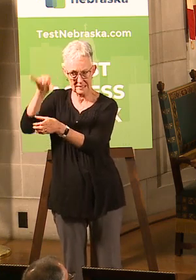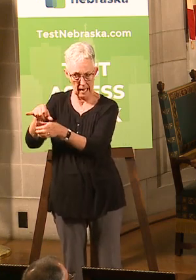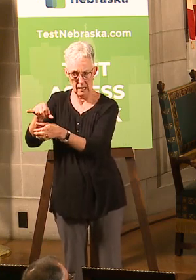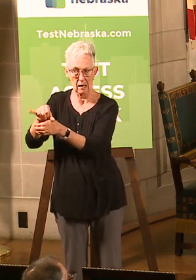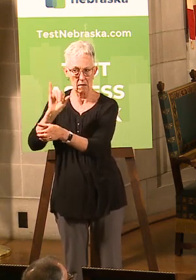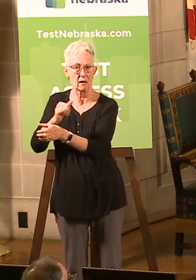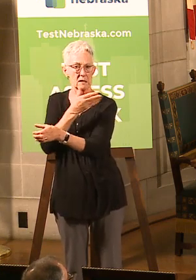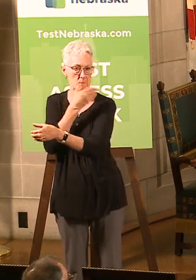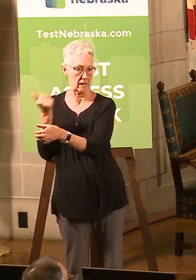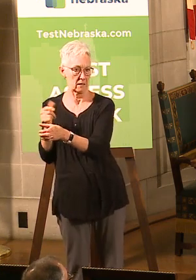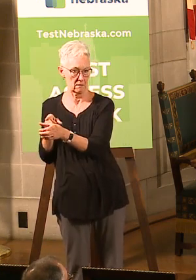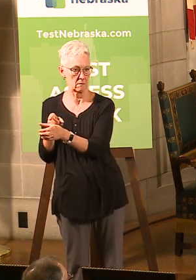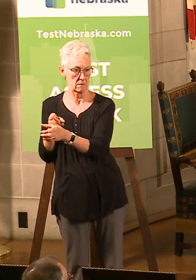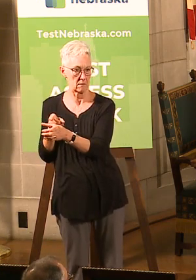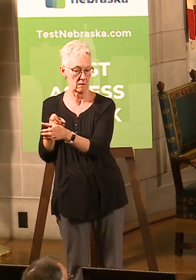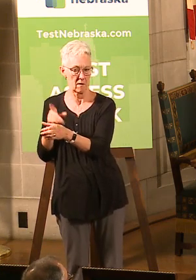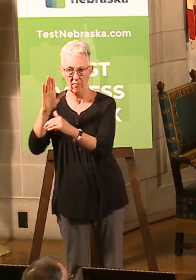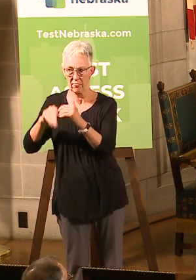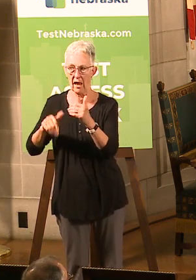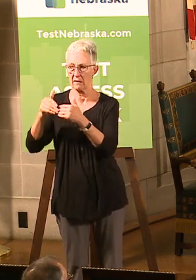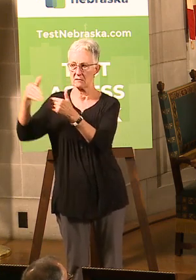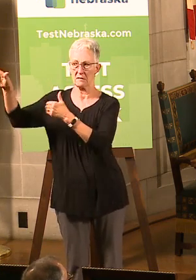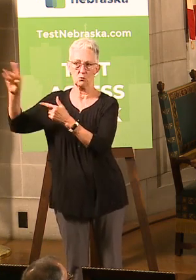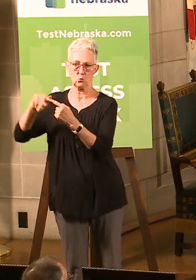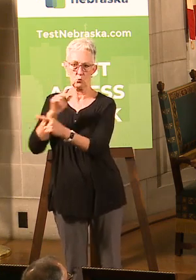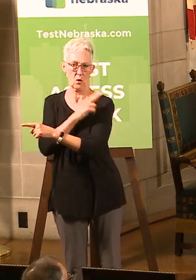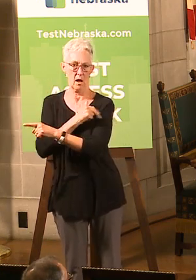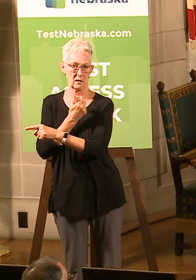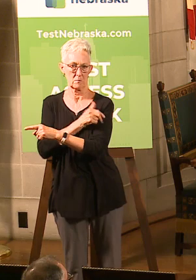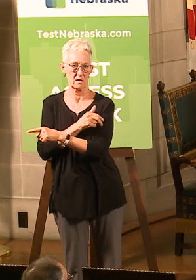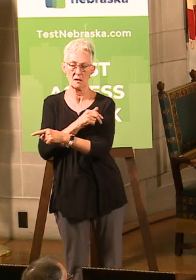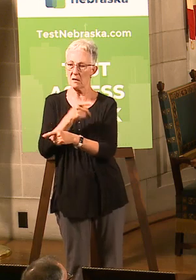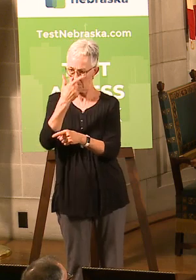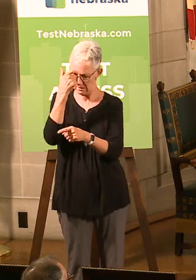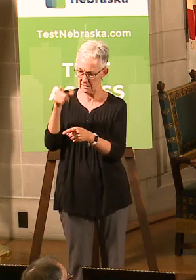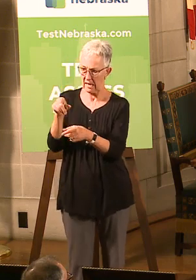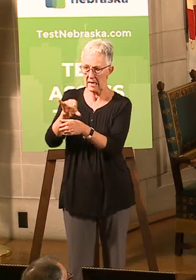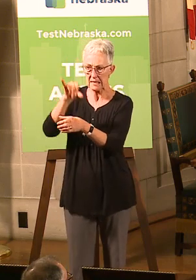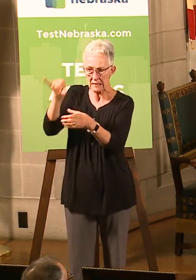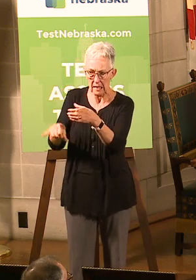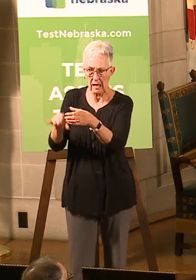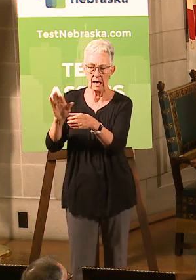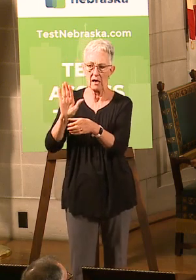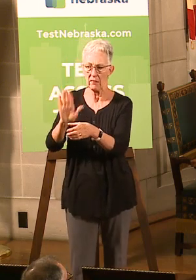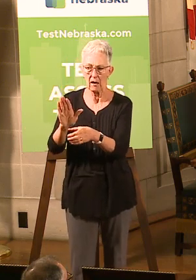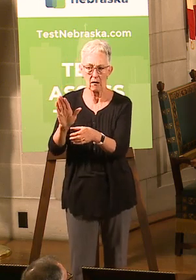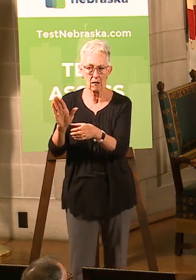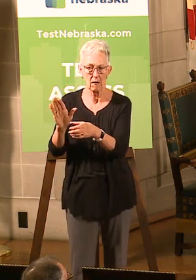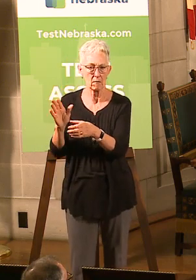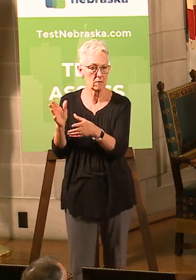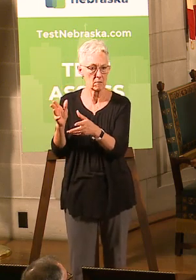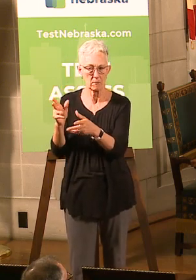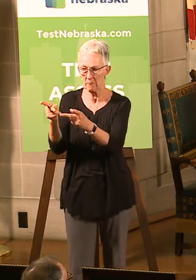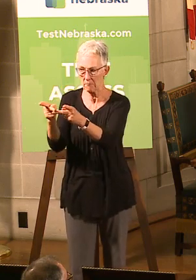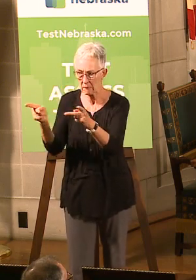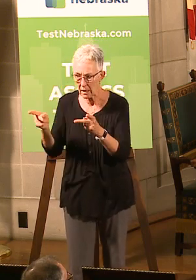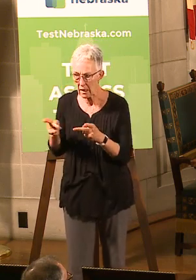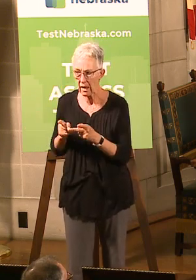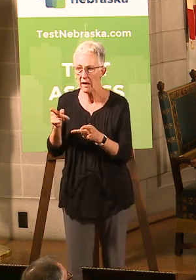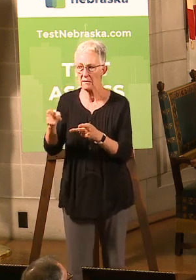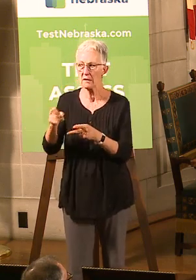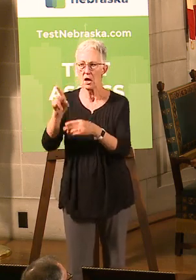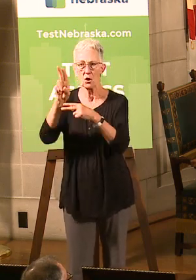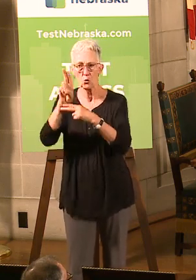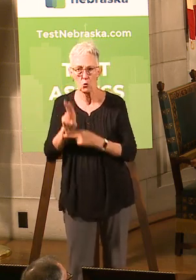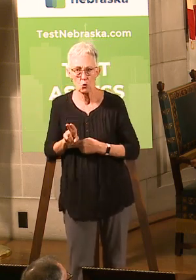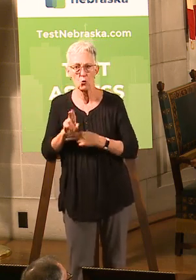isolated so that they're taken care of by people they're familiar with, their surroundings they're familiar with, rather than disrupting them and putting